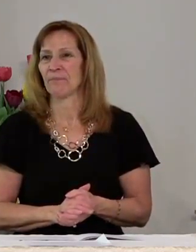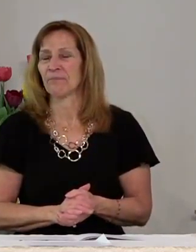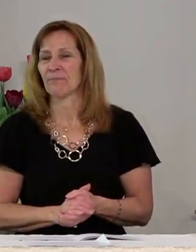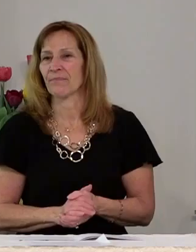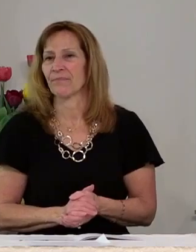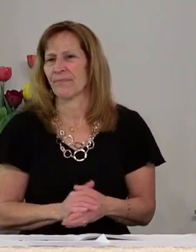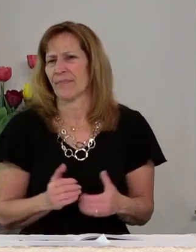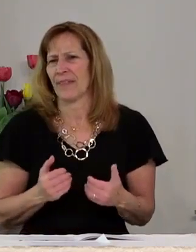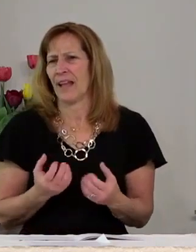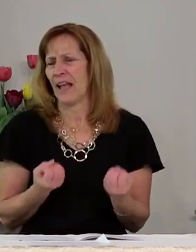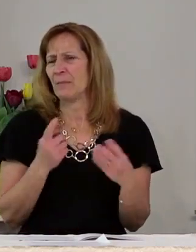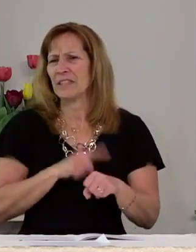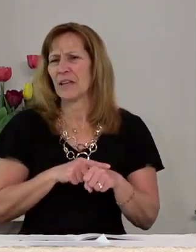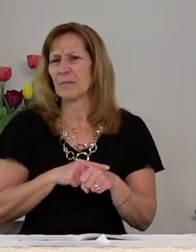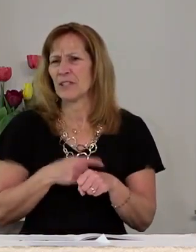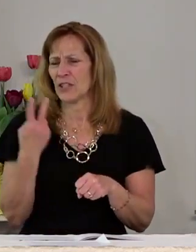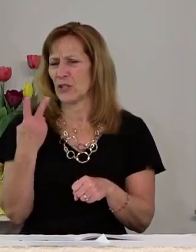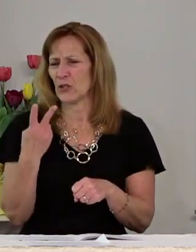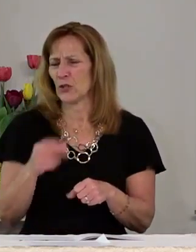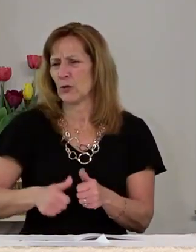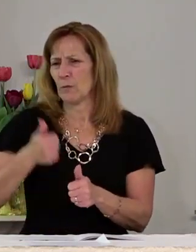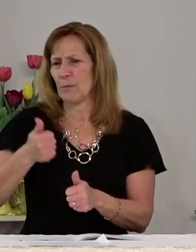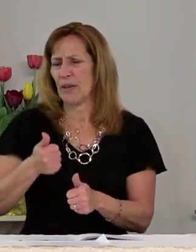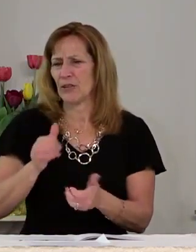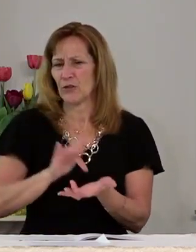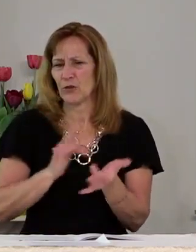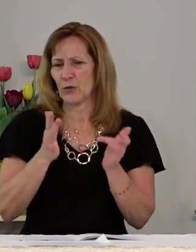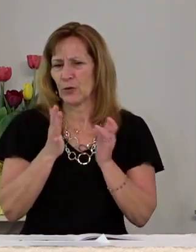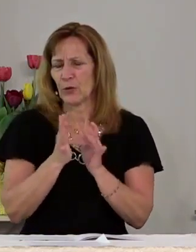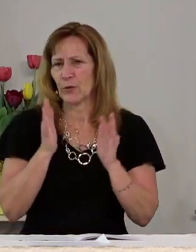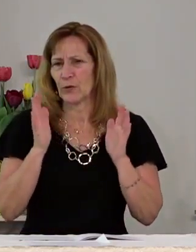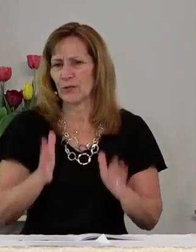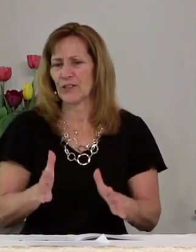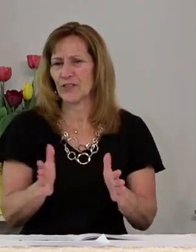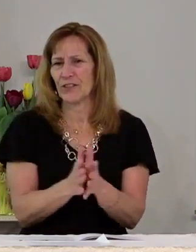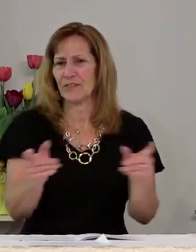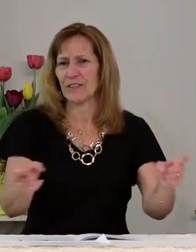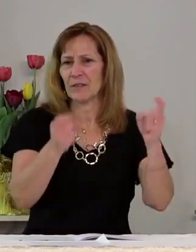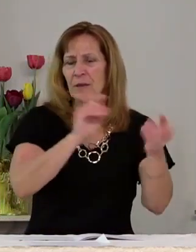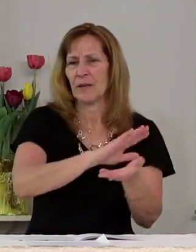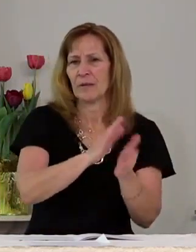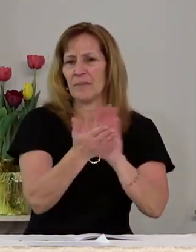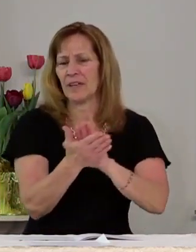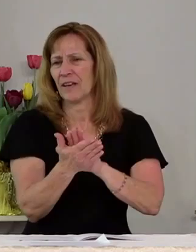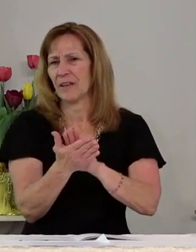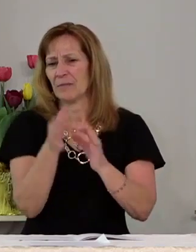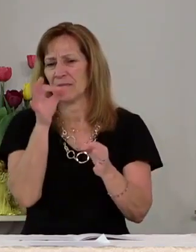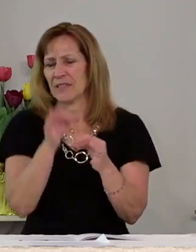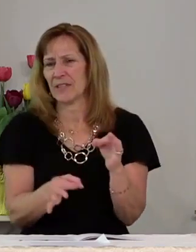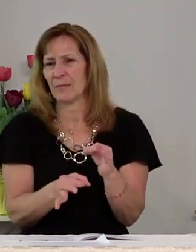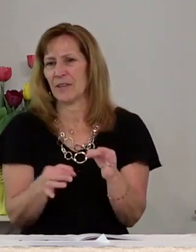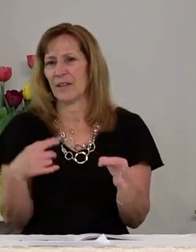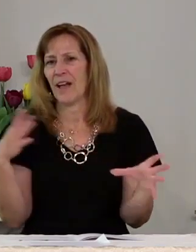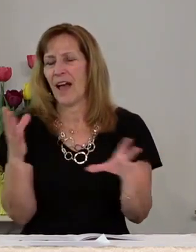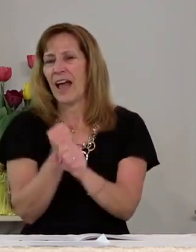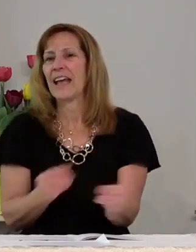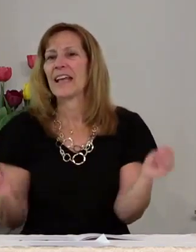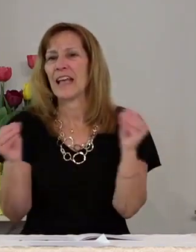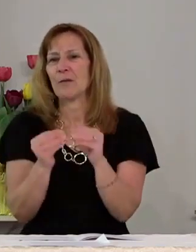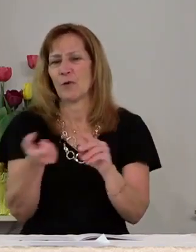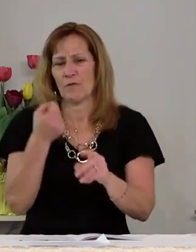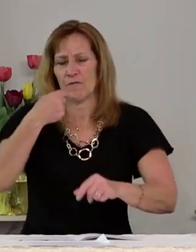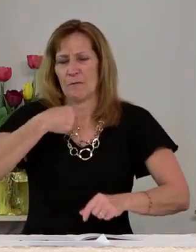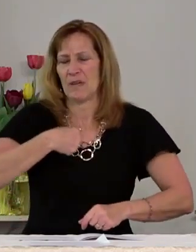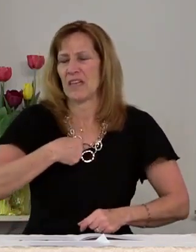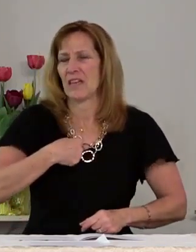how often do these two major Christian festivals become simply I get more for